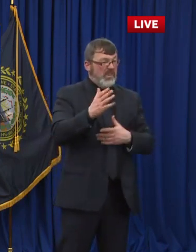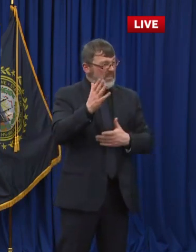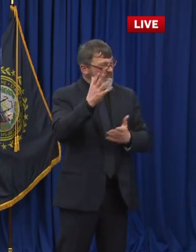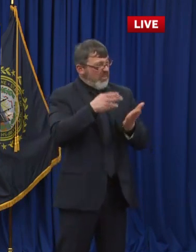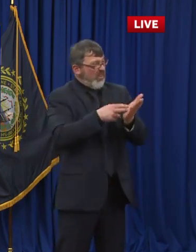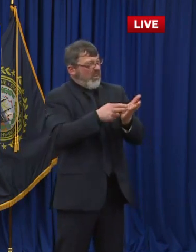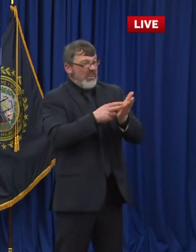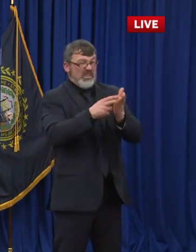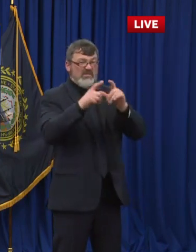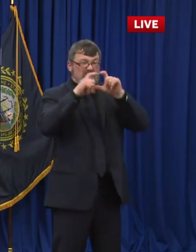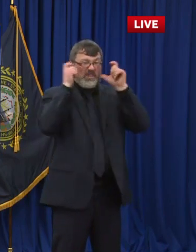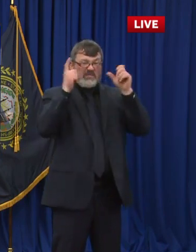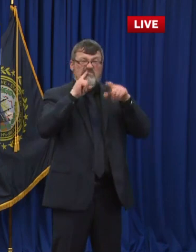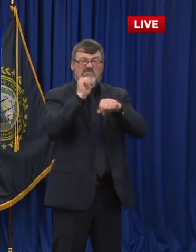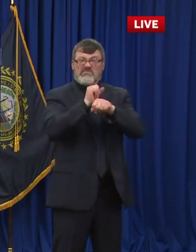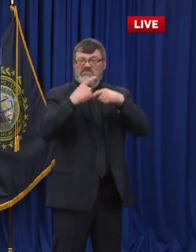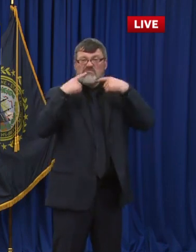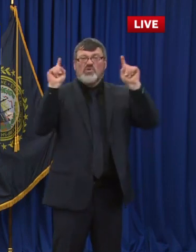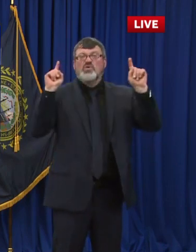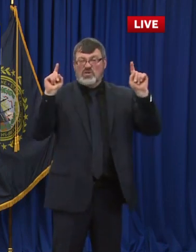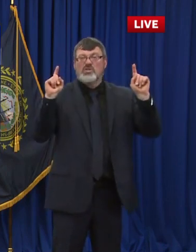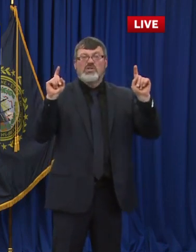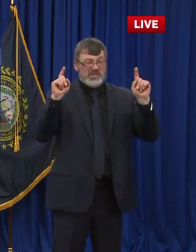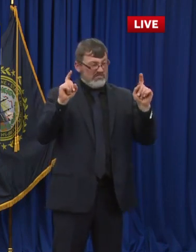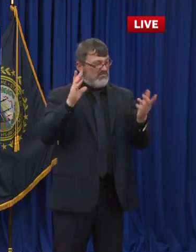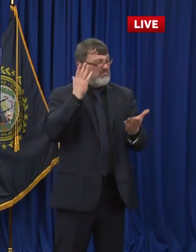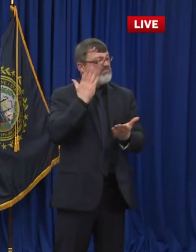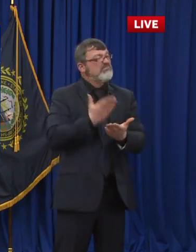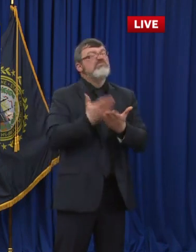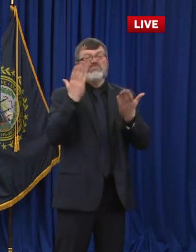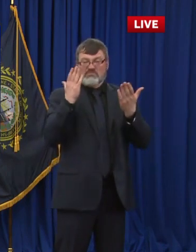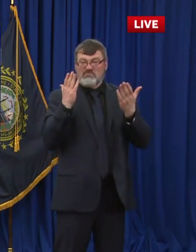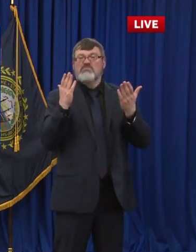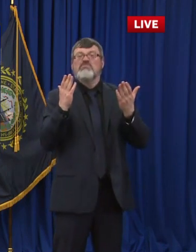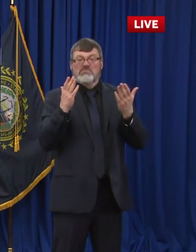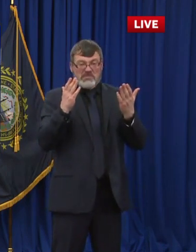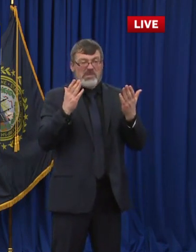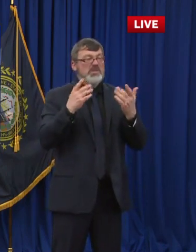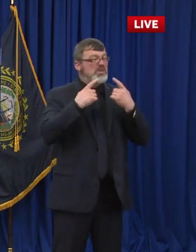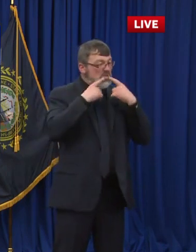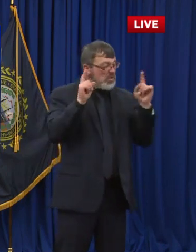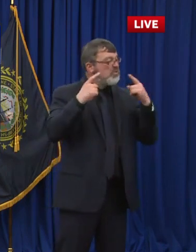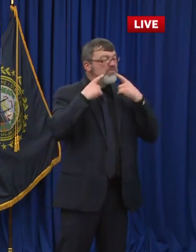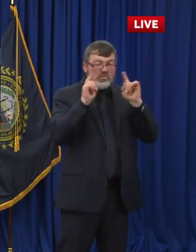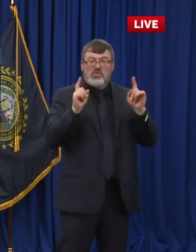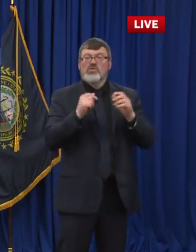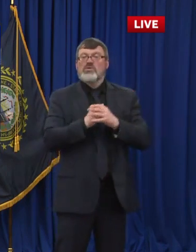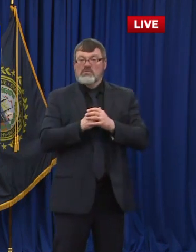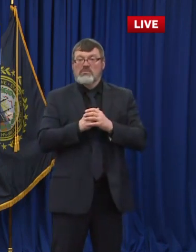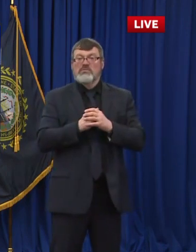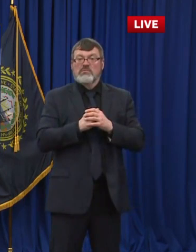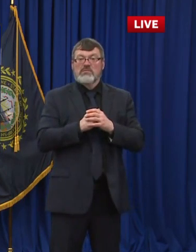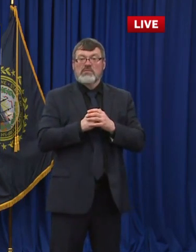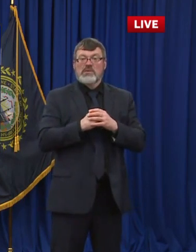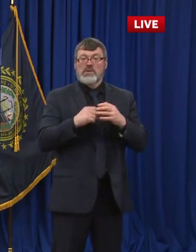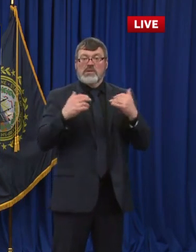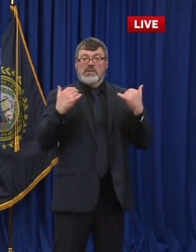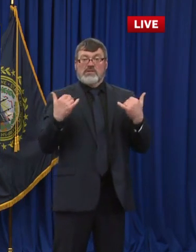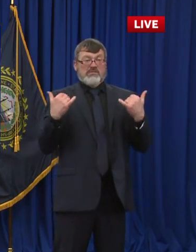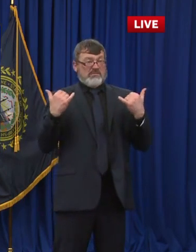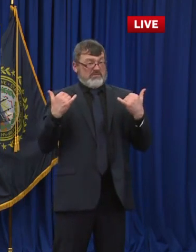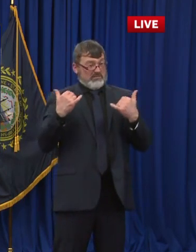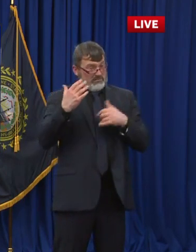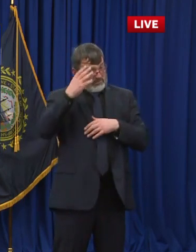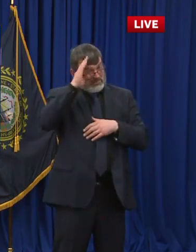mass absolutely work social distancing work. It's not a coincidence that there's virtually no flu. I mean, there's virtually no flu around